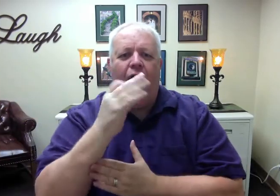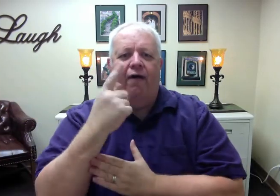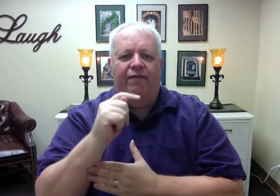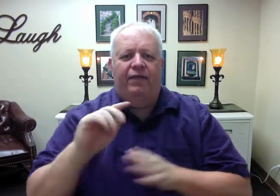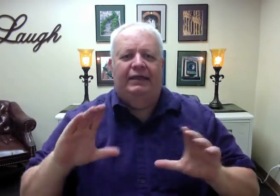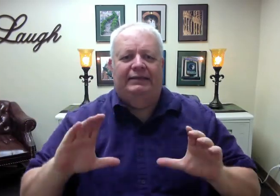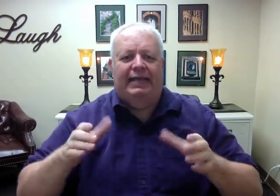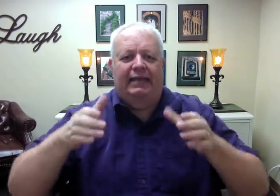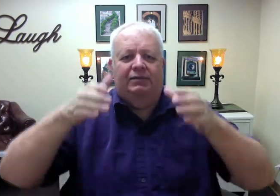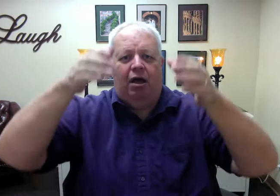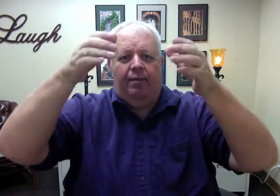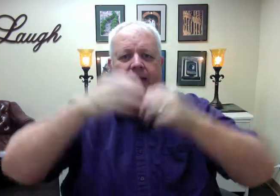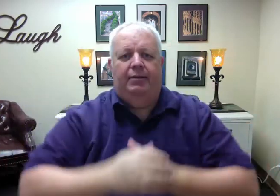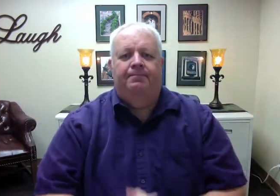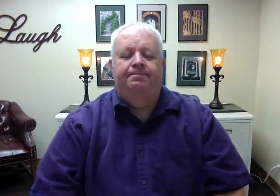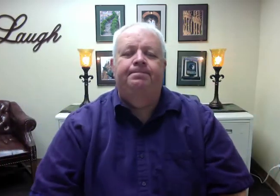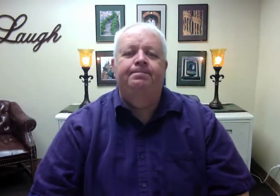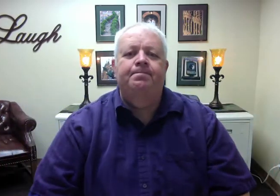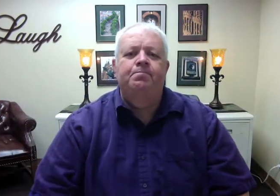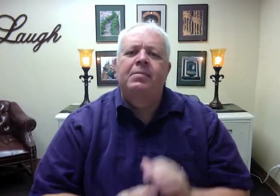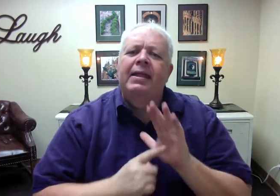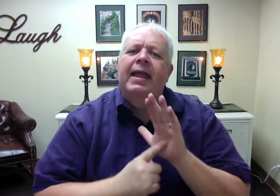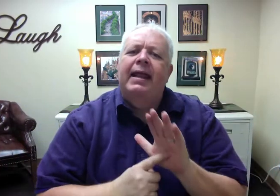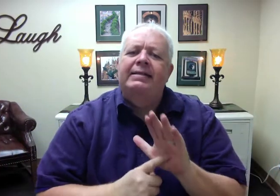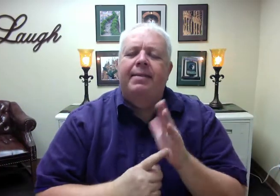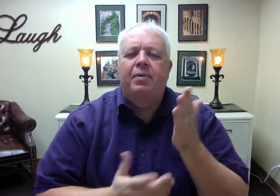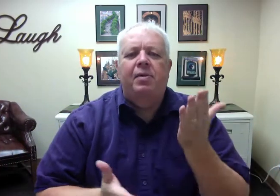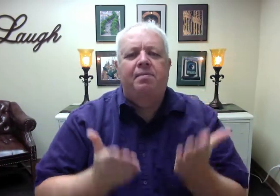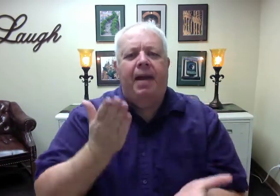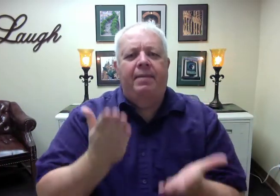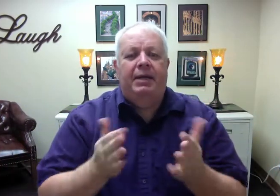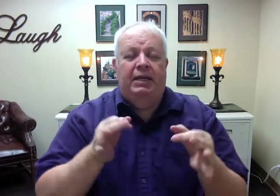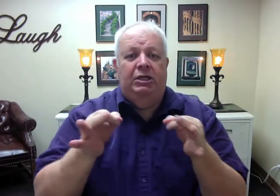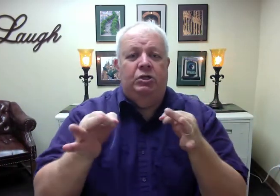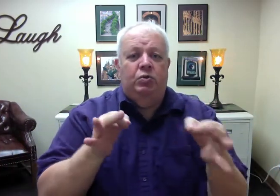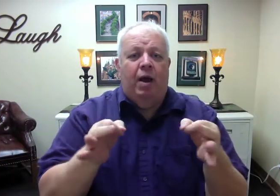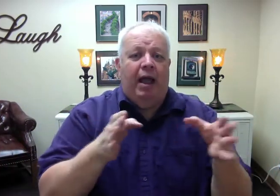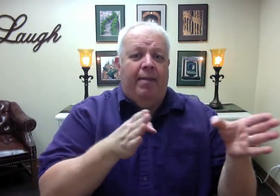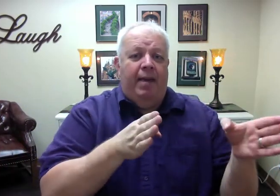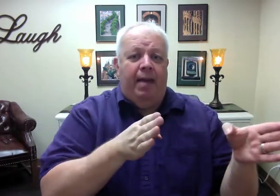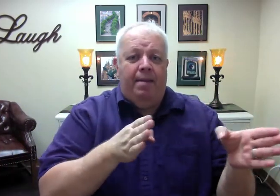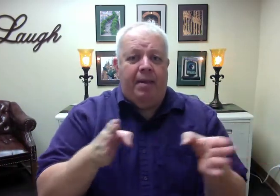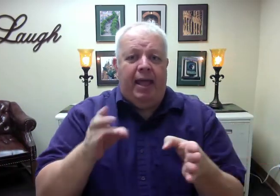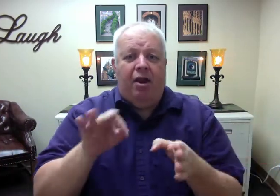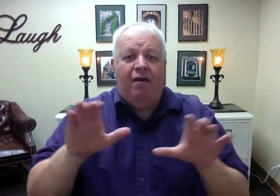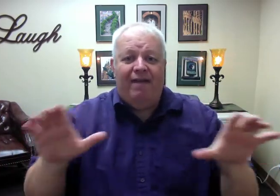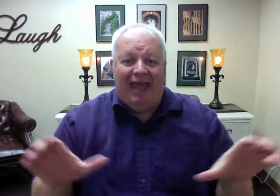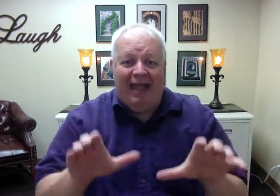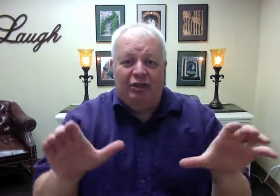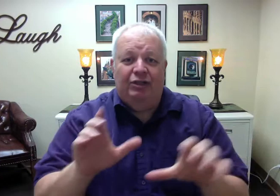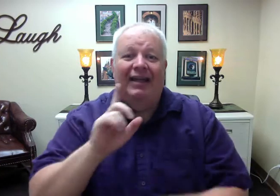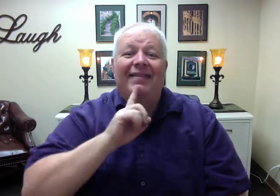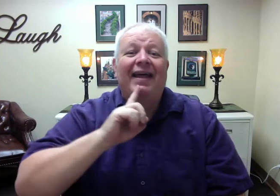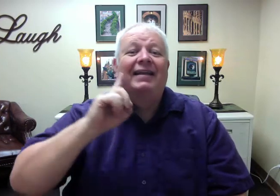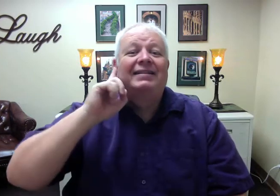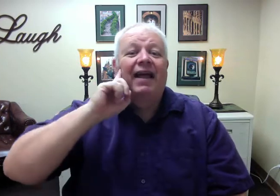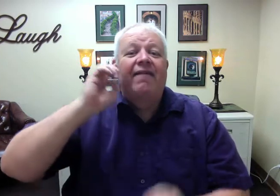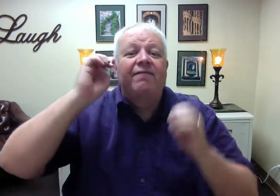An example might be, describe a plan of action that deaf educators might have